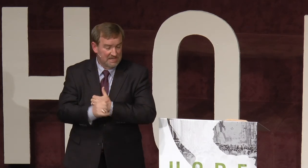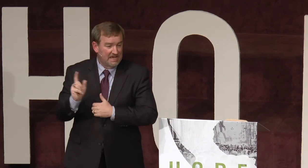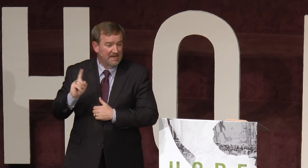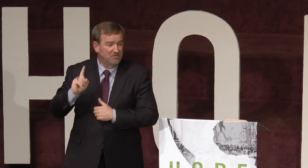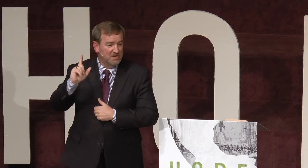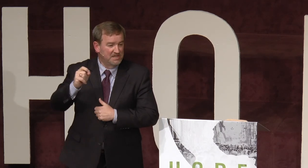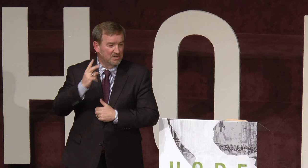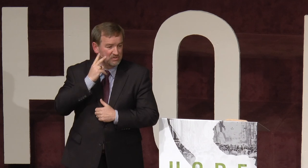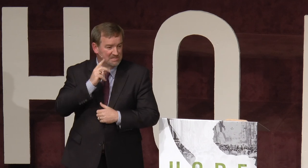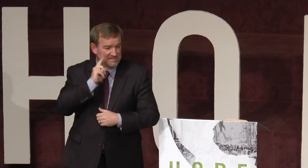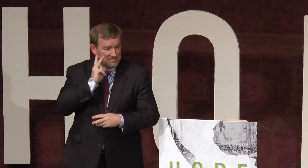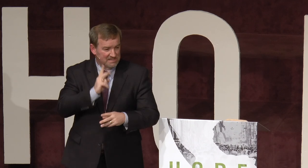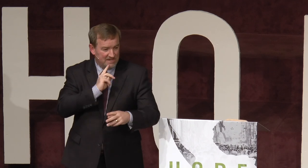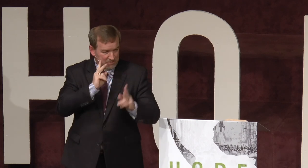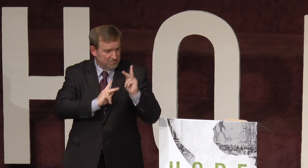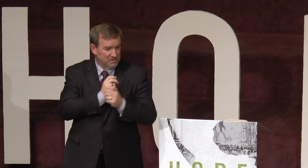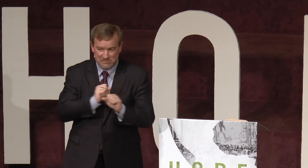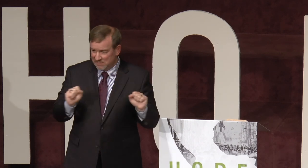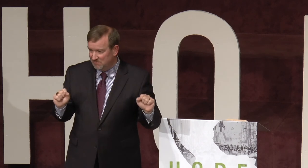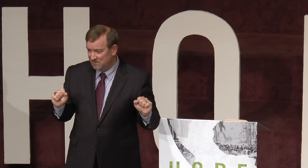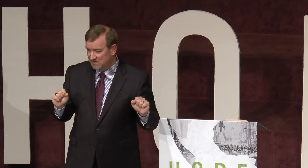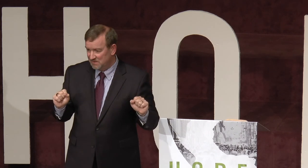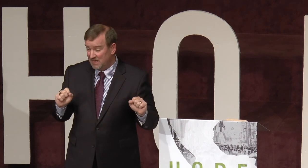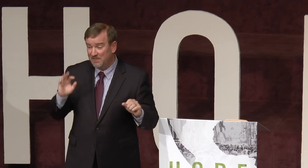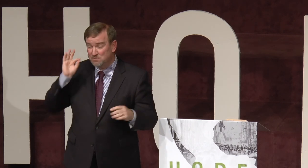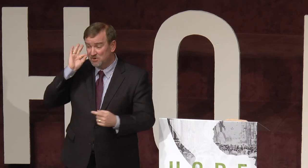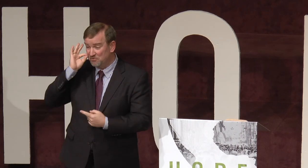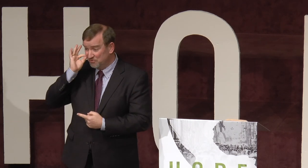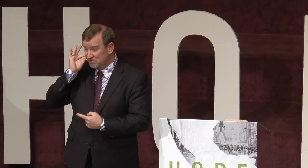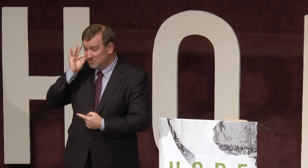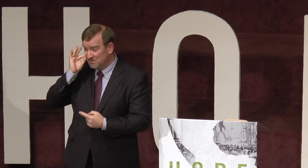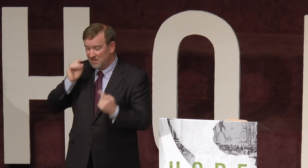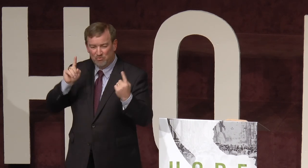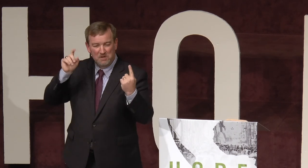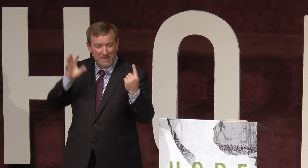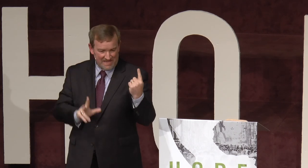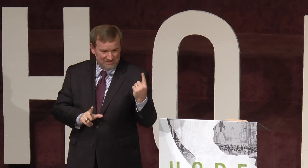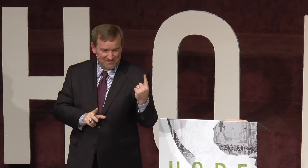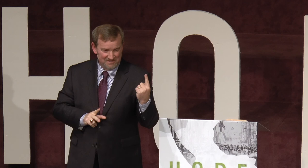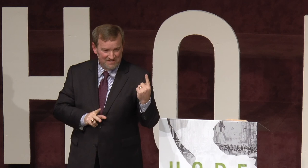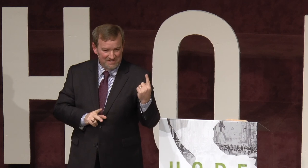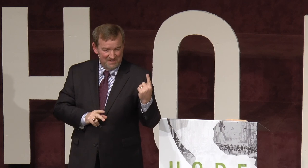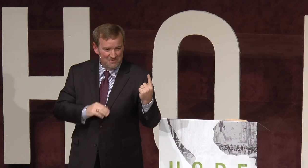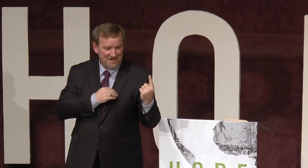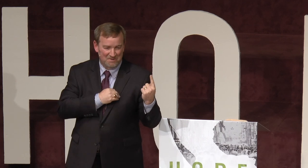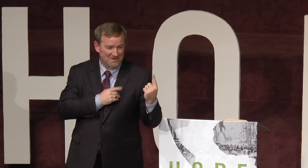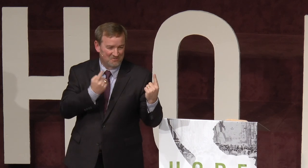And everywhere he goes, he sees deaf people get saved. And that's part of the fruit of one pastor who had a burden for